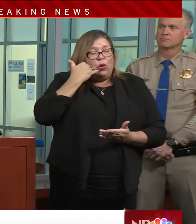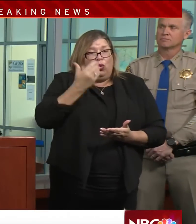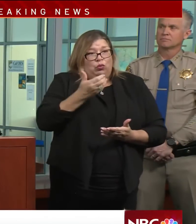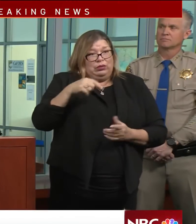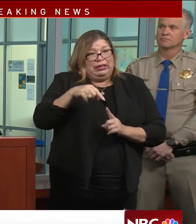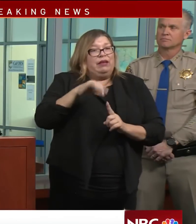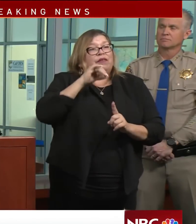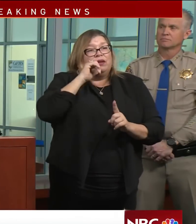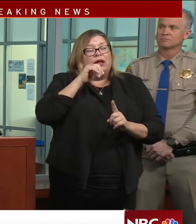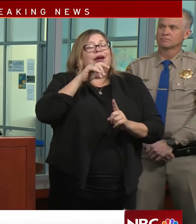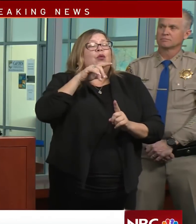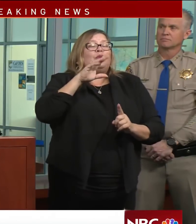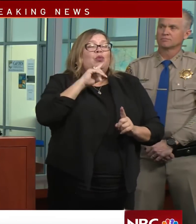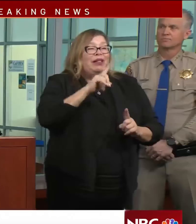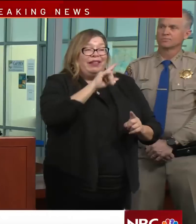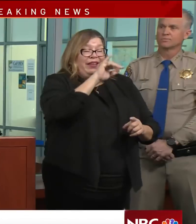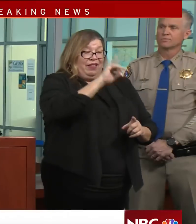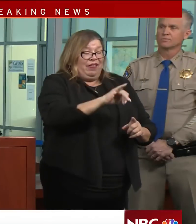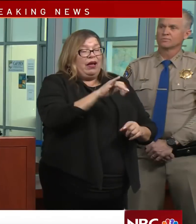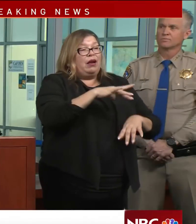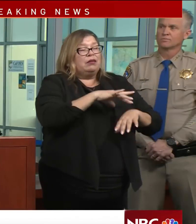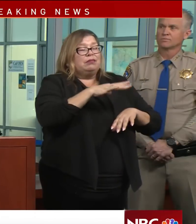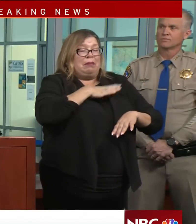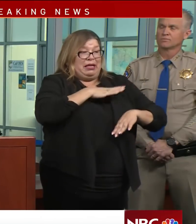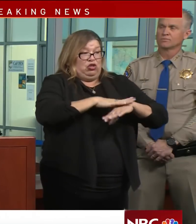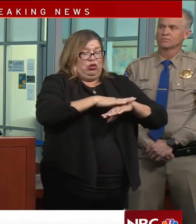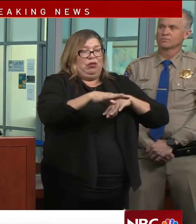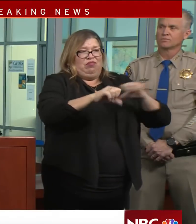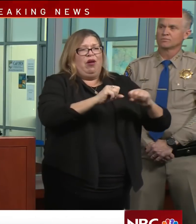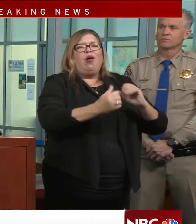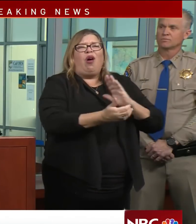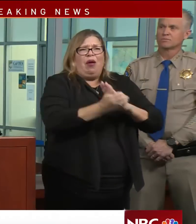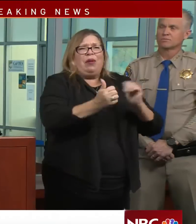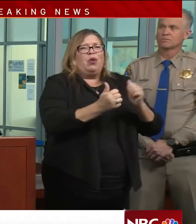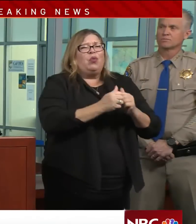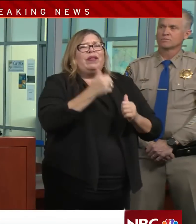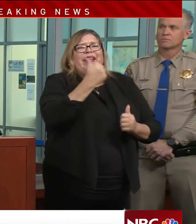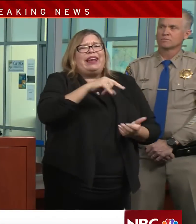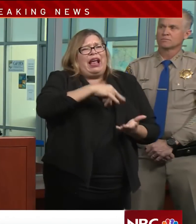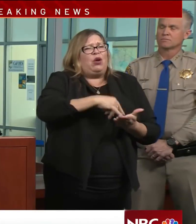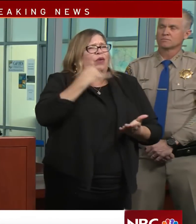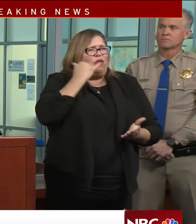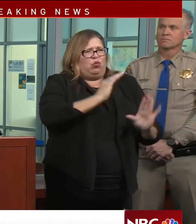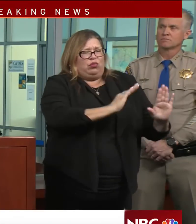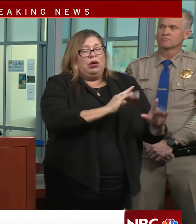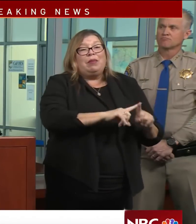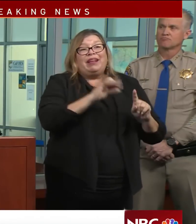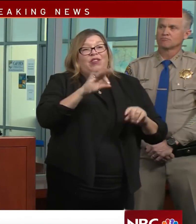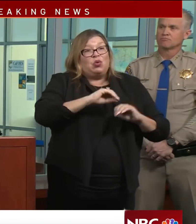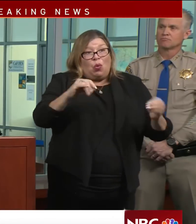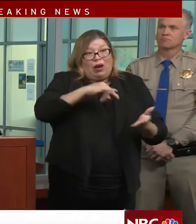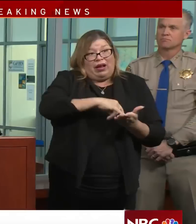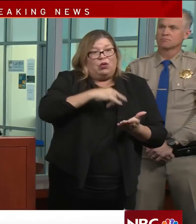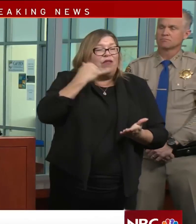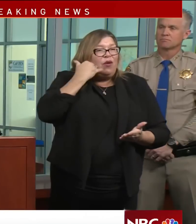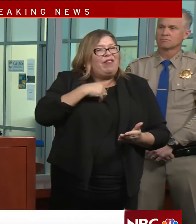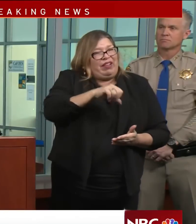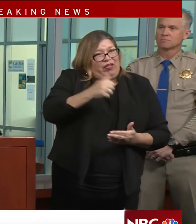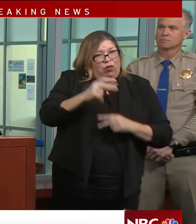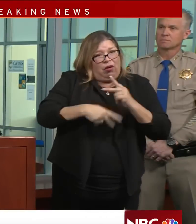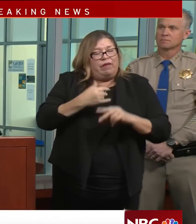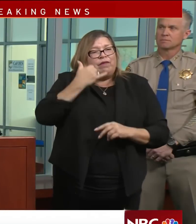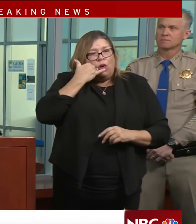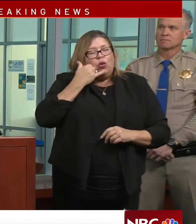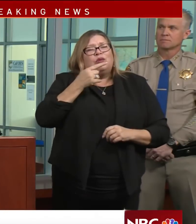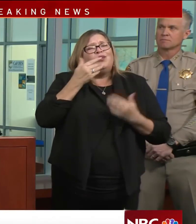download that app. It's free and it's something that you can have and be able to, you know, have another tool